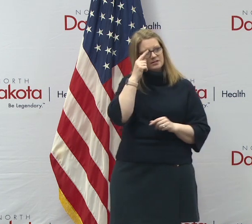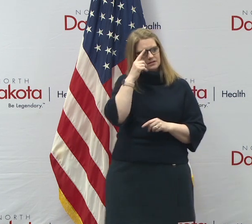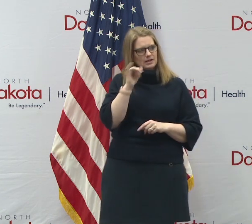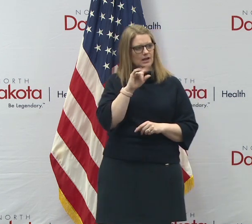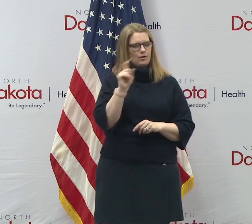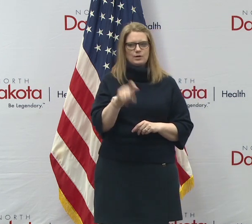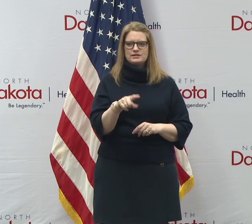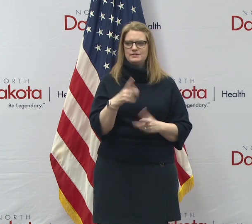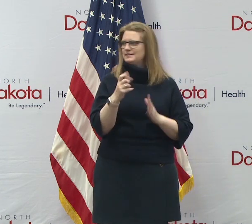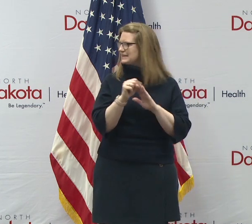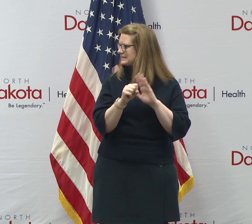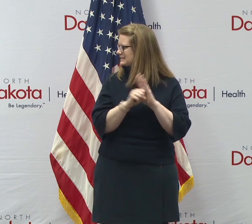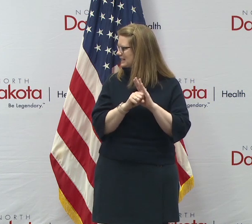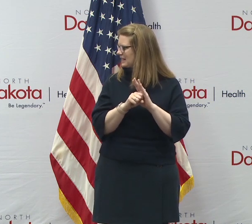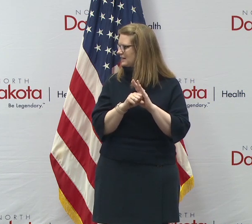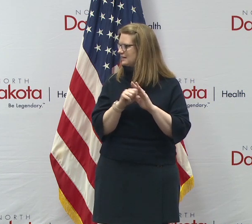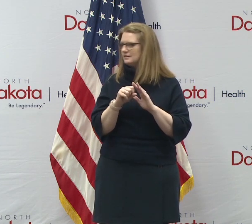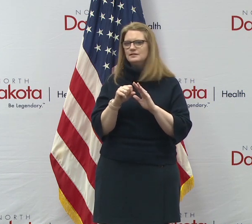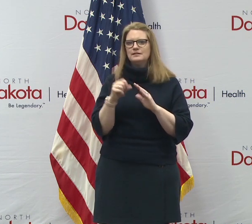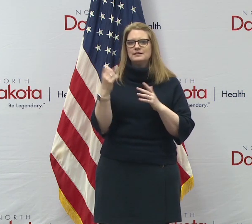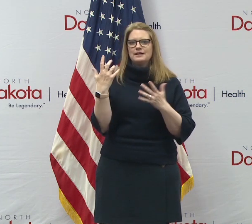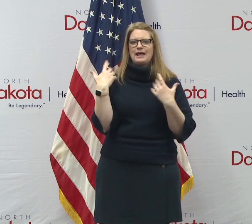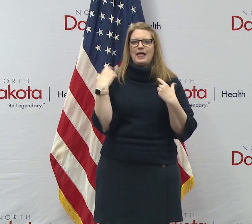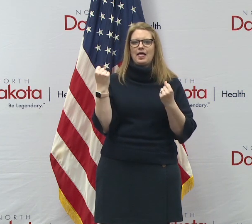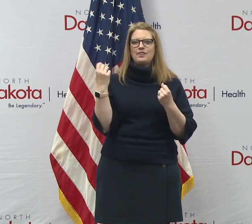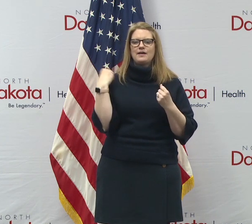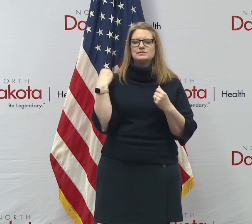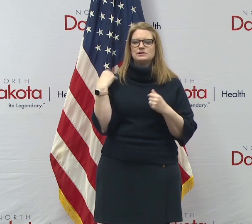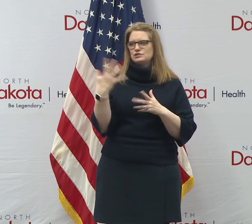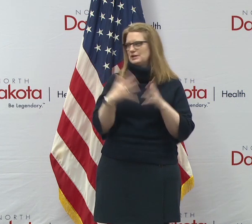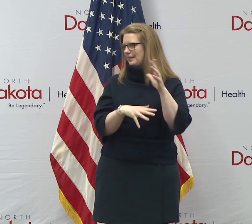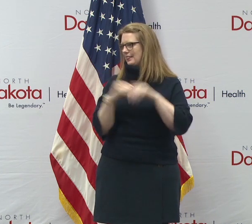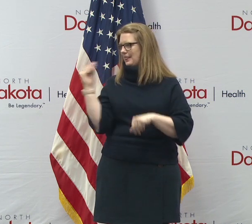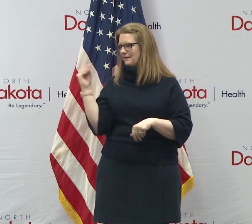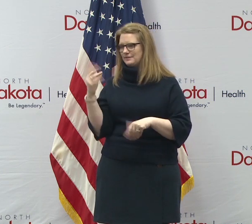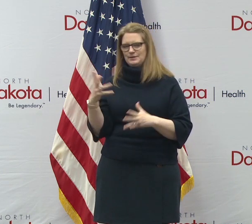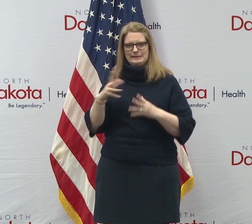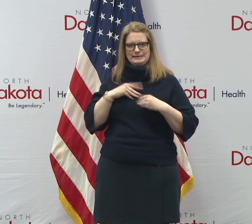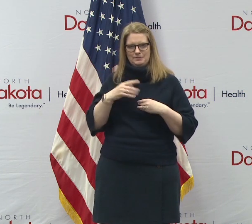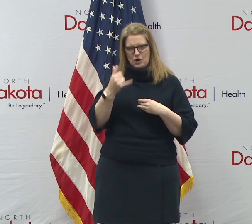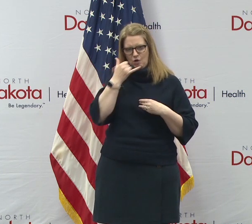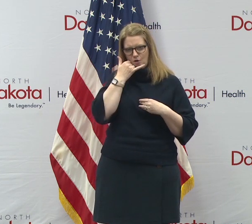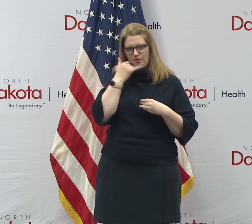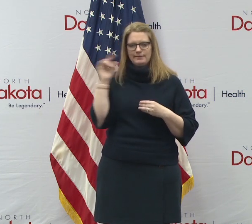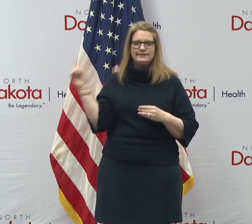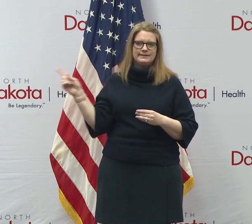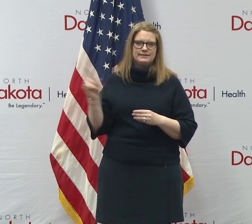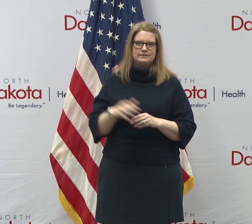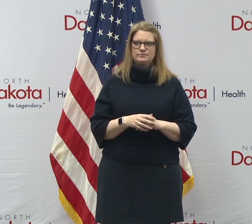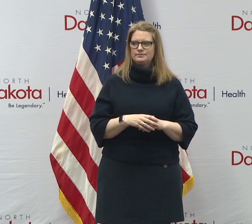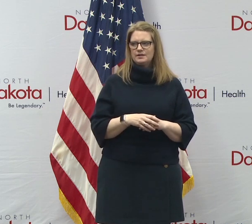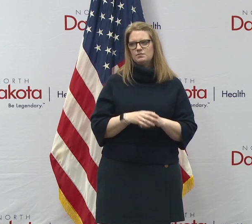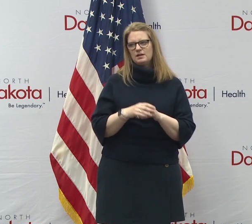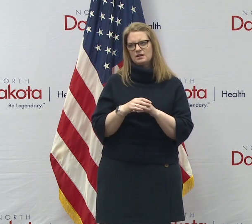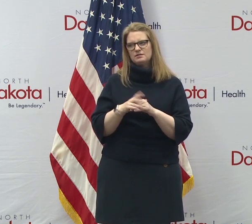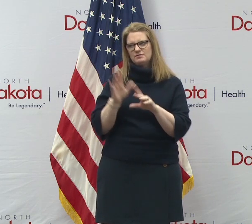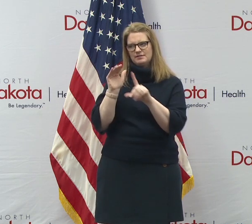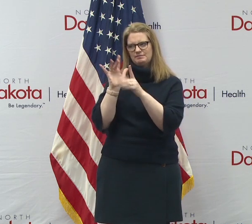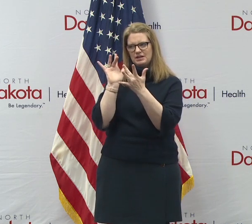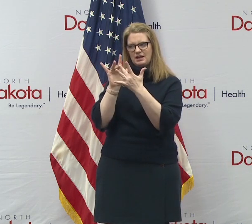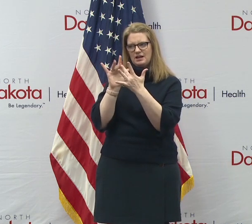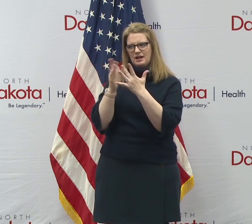a state health officer. She stepped out, I think, to take a call. Uh, and, and so we'll have to get back to you on that one.